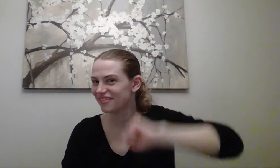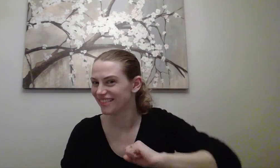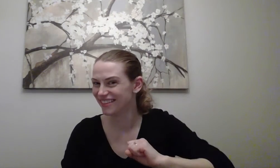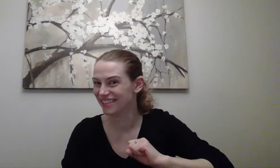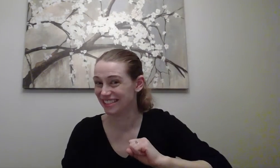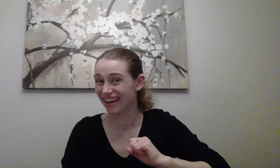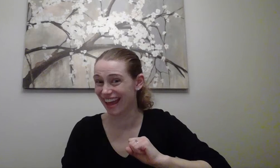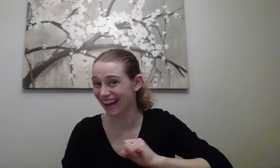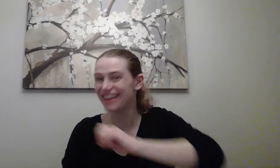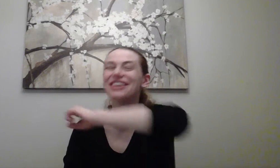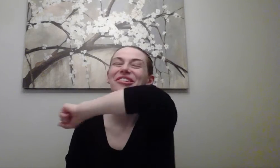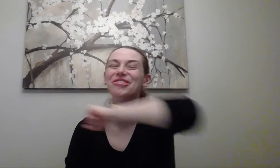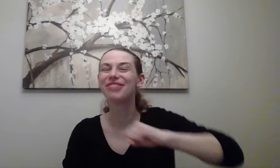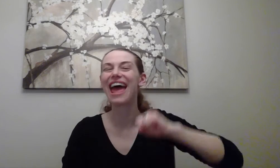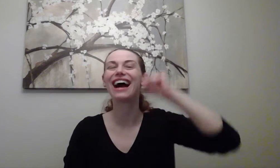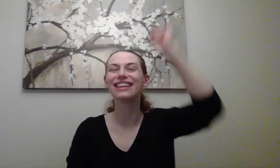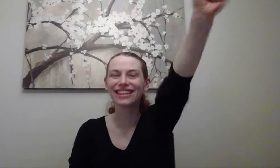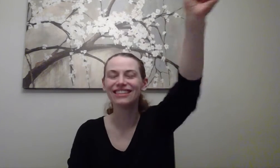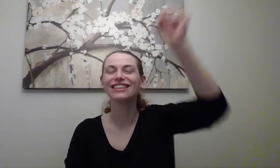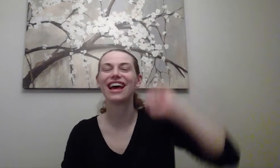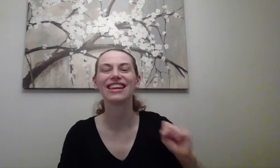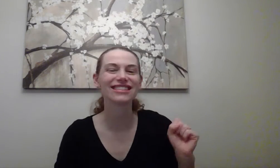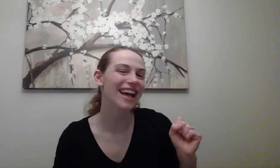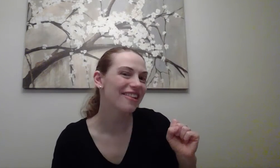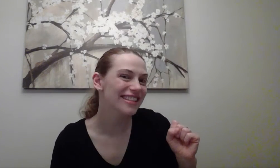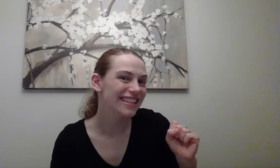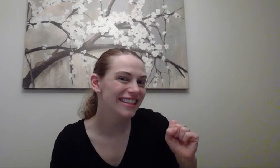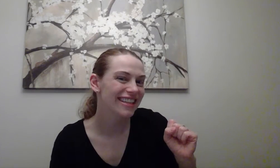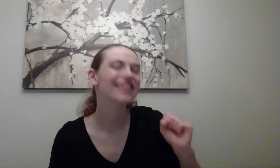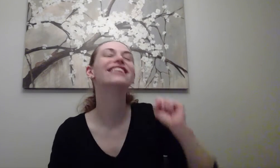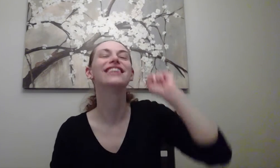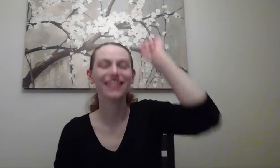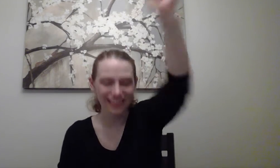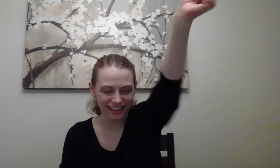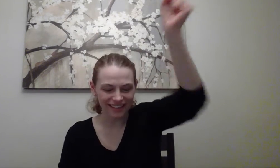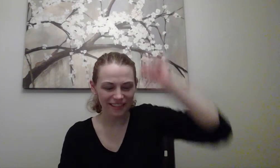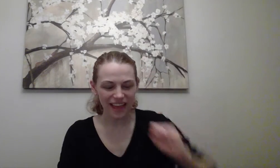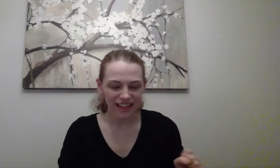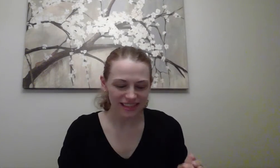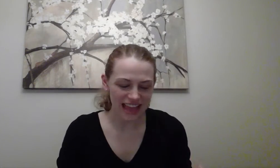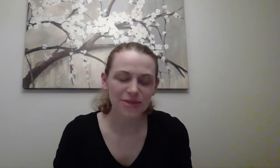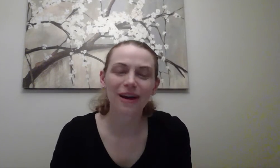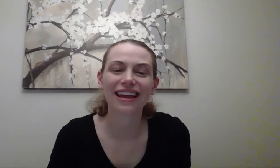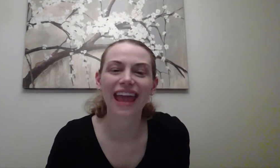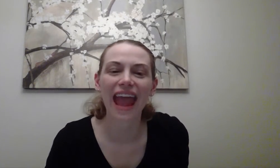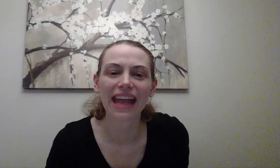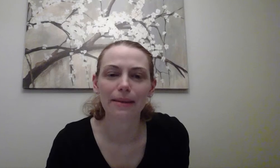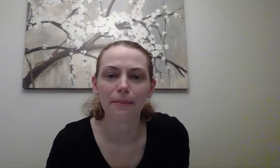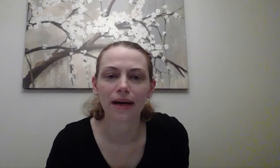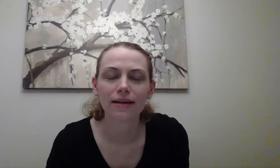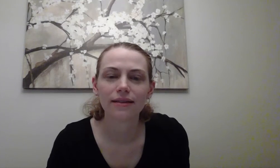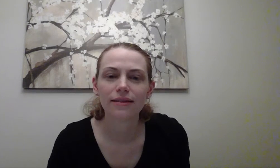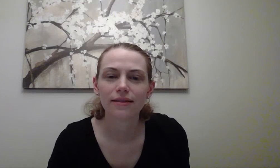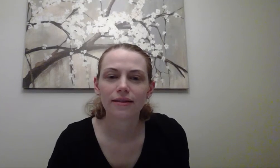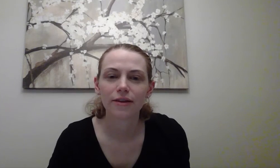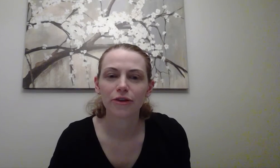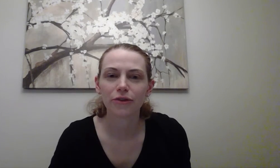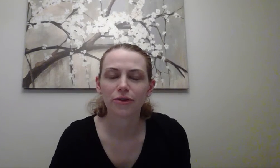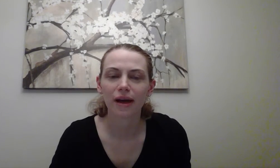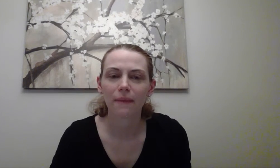Did you get it? Rag. Ending sound? Guh. Last one. Came. You do it.